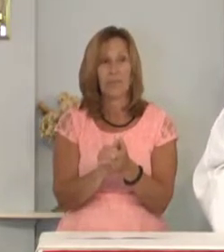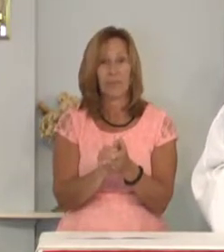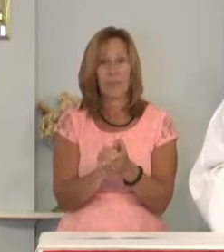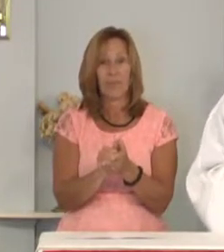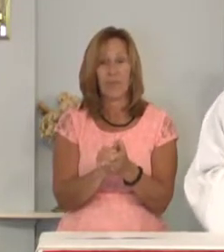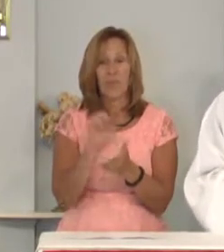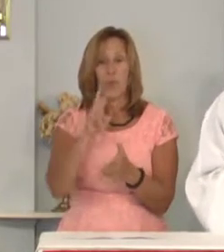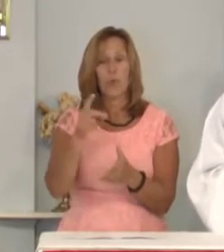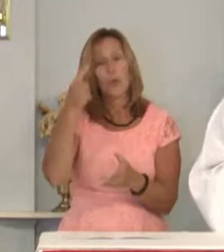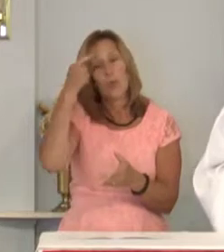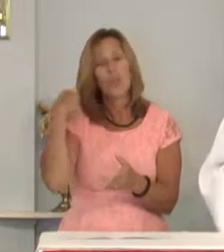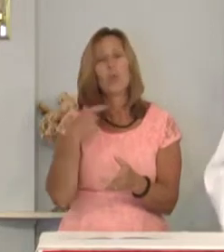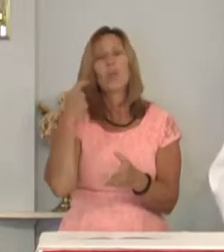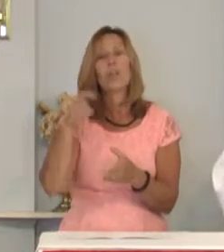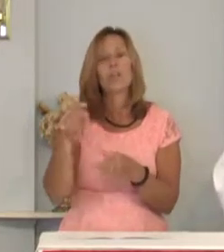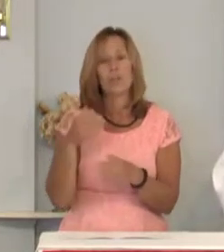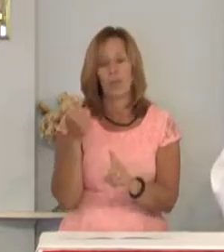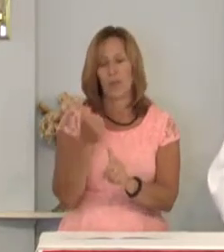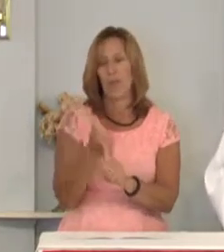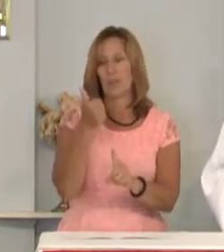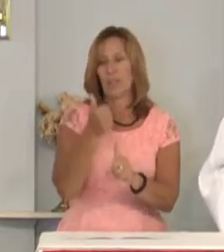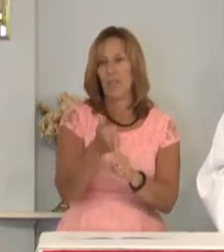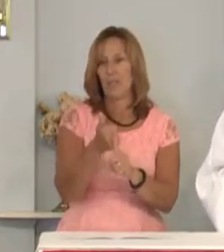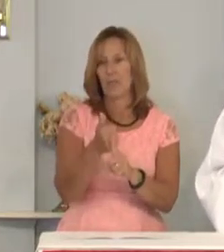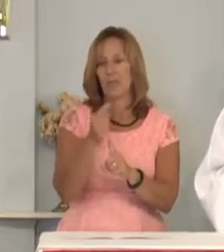Or do we think we have to do it ourselves?